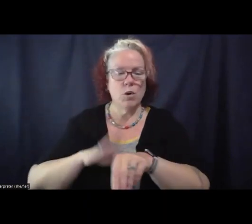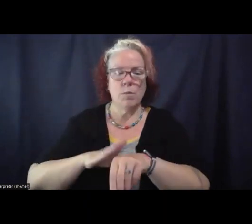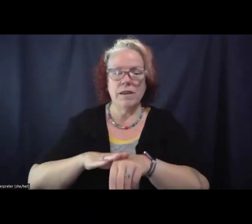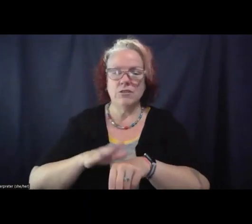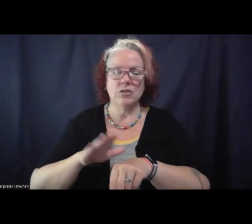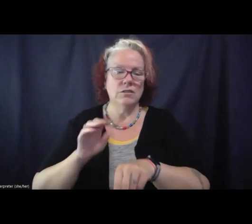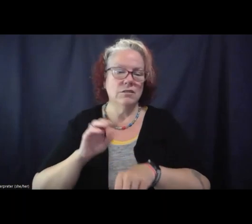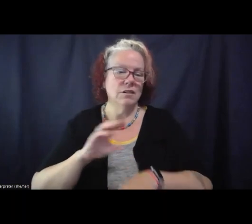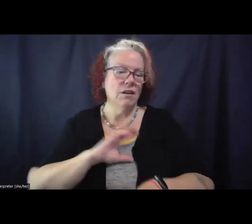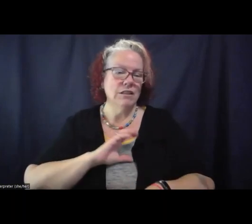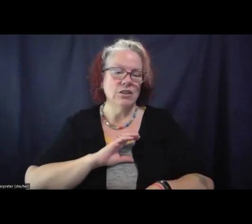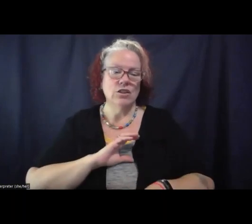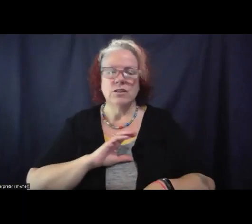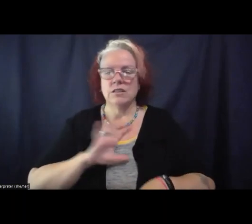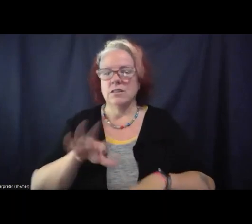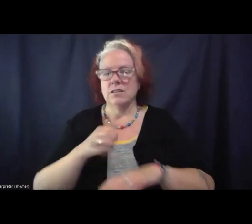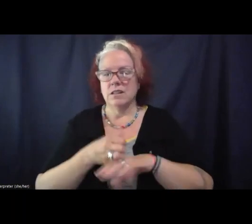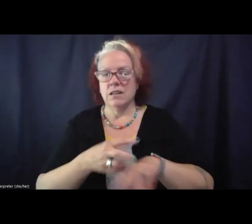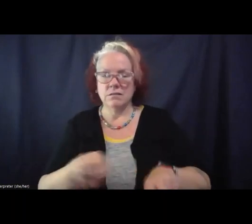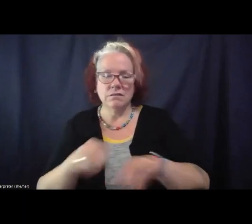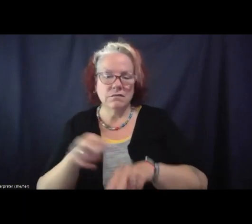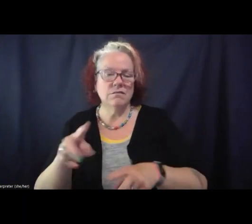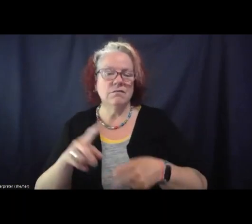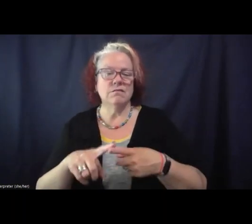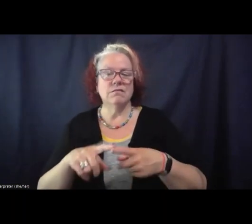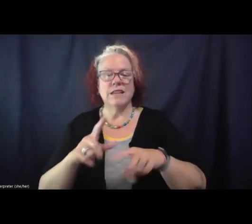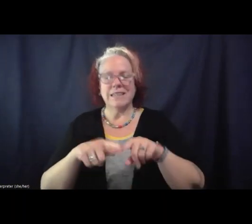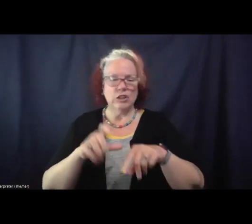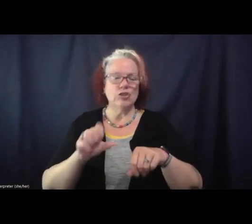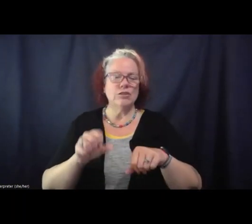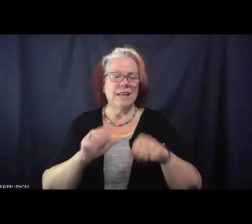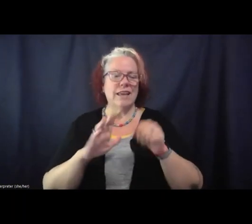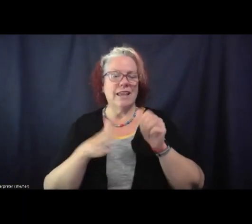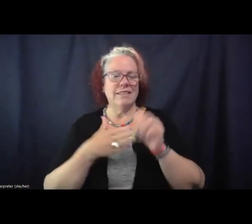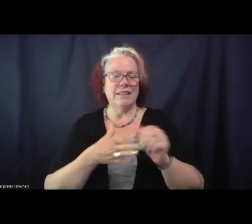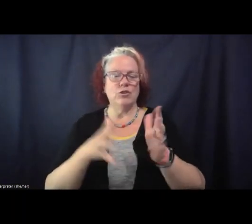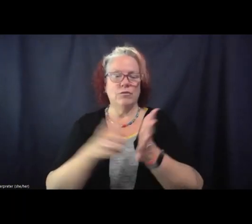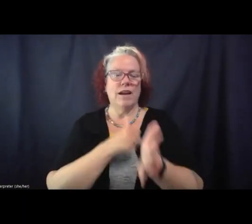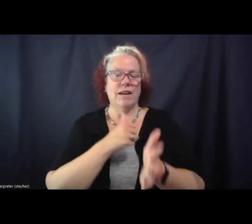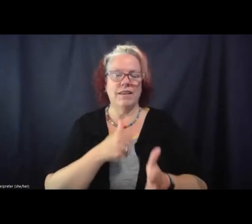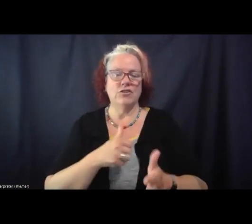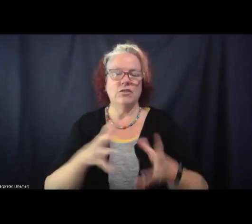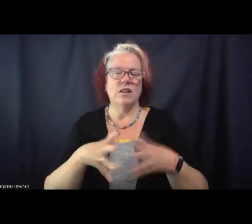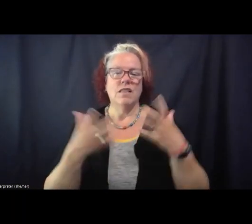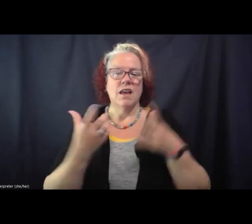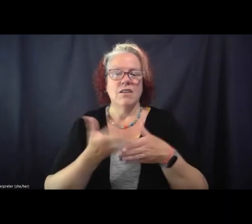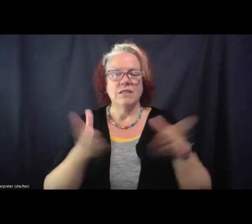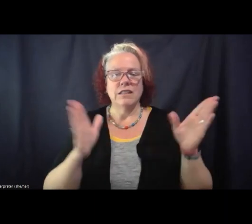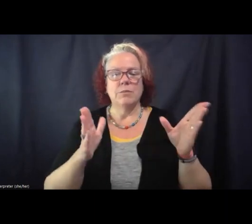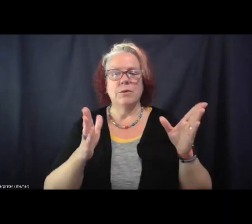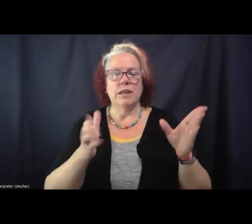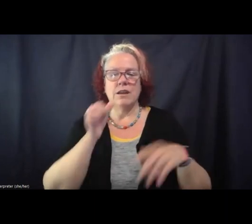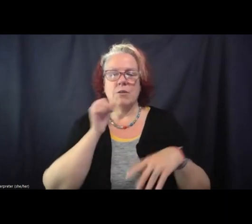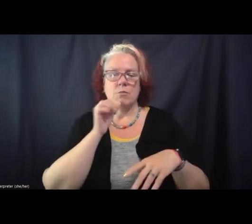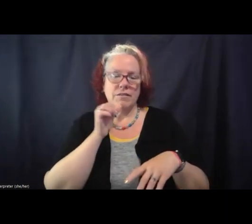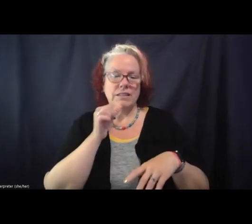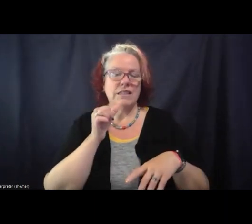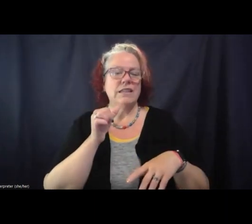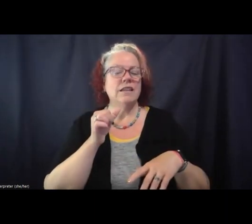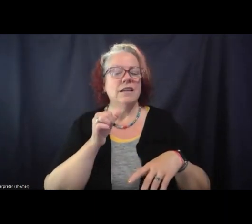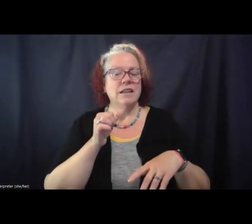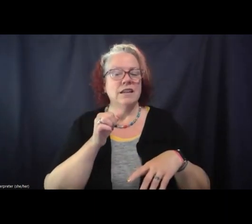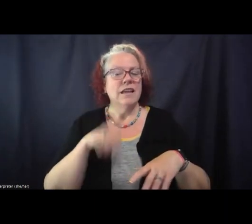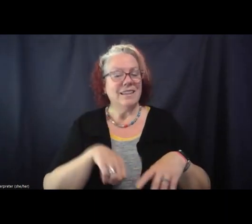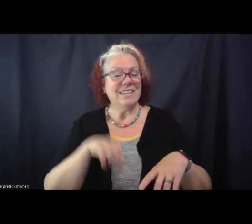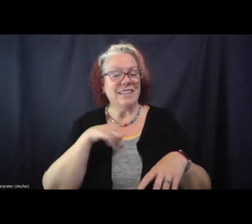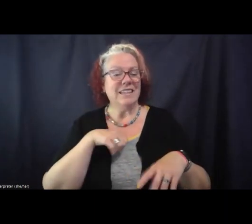and conditions that can lead to violations and in general is a loss of liberty and privacy and dignity, but also can lead to violations that